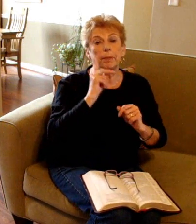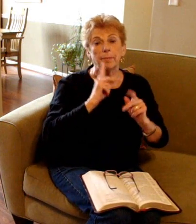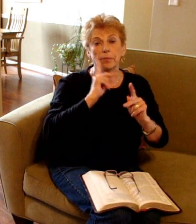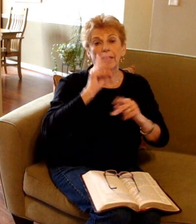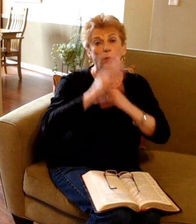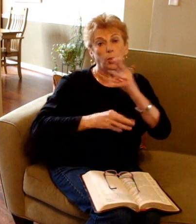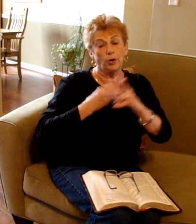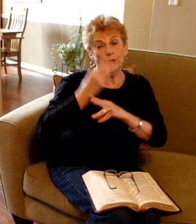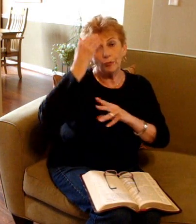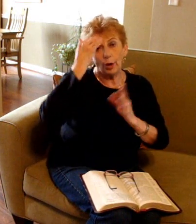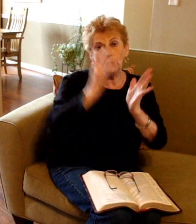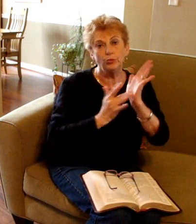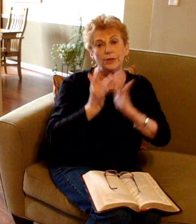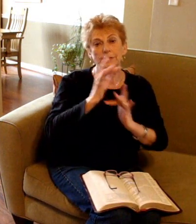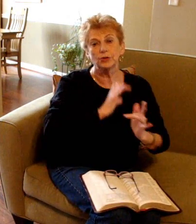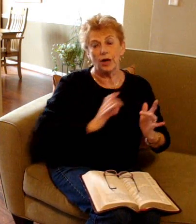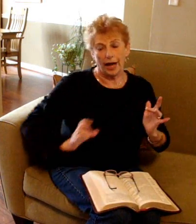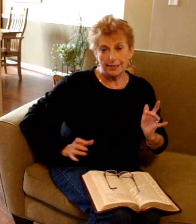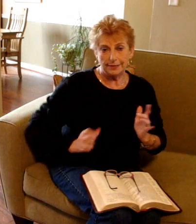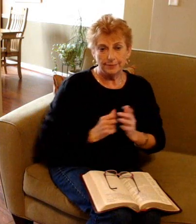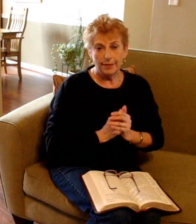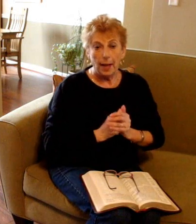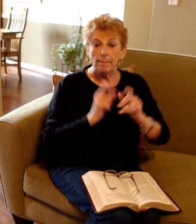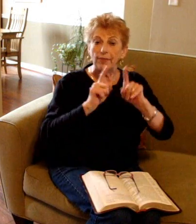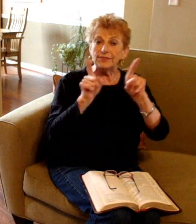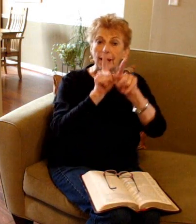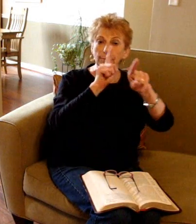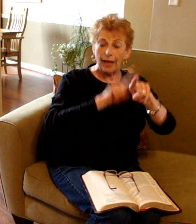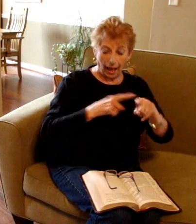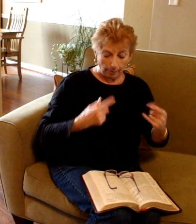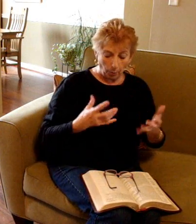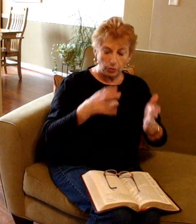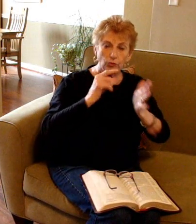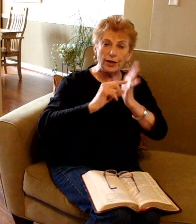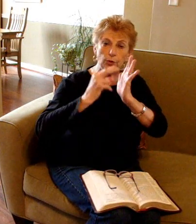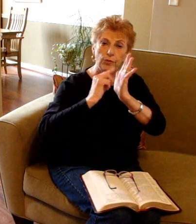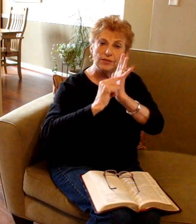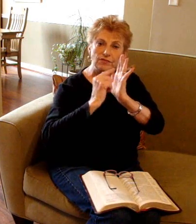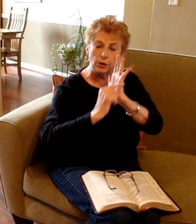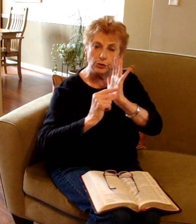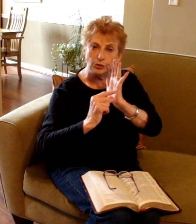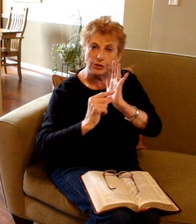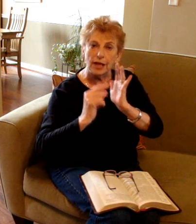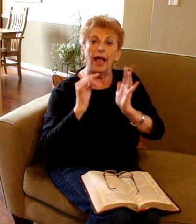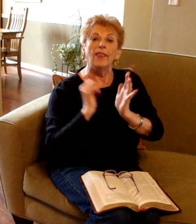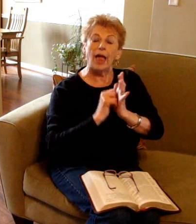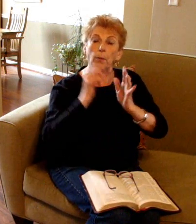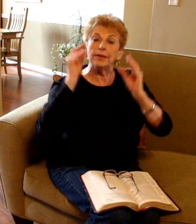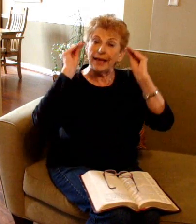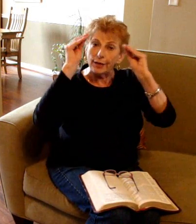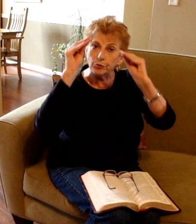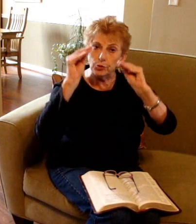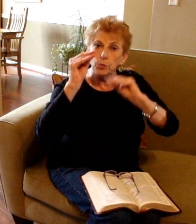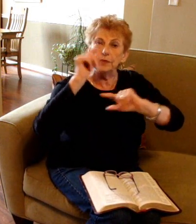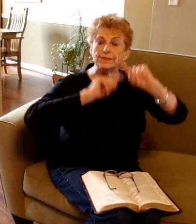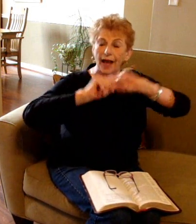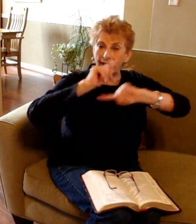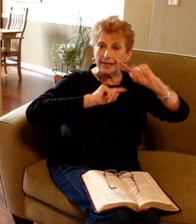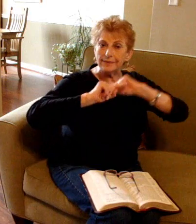people in the world know Jesus Christ, but at same time, I want to read the verse that will teach you the sign